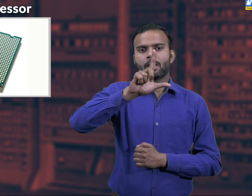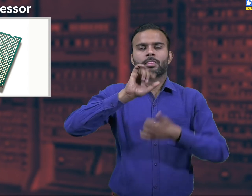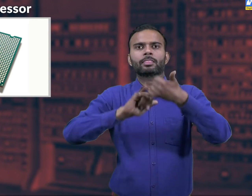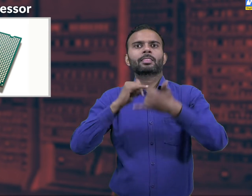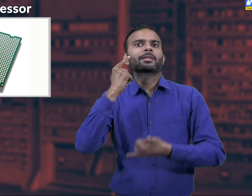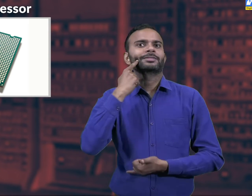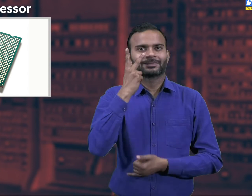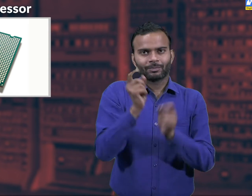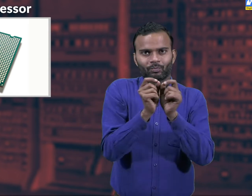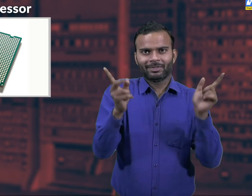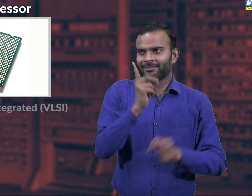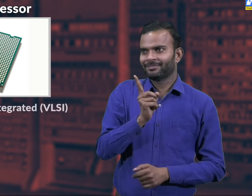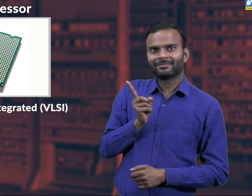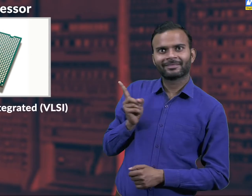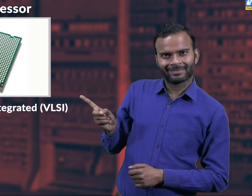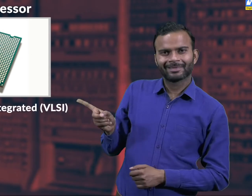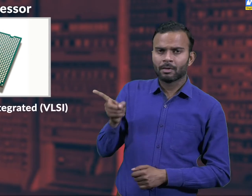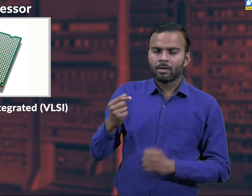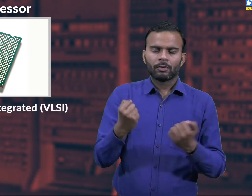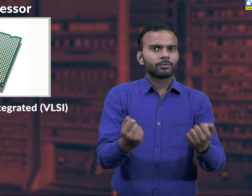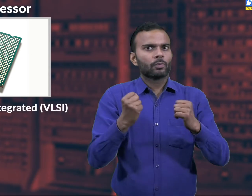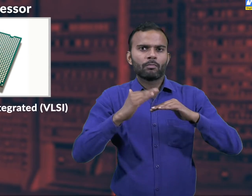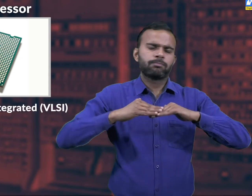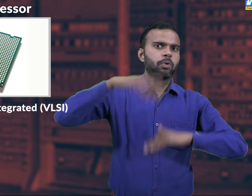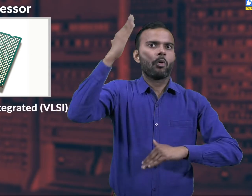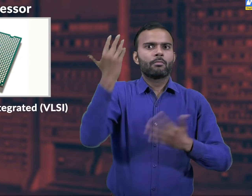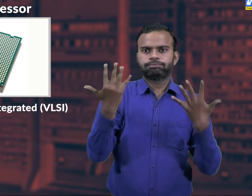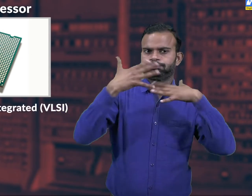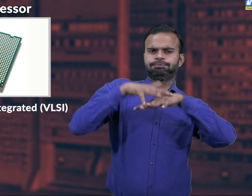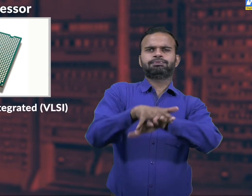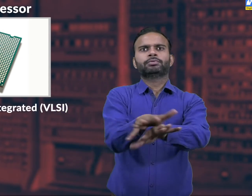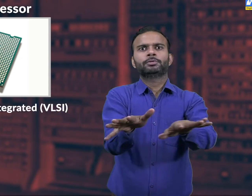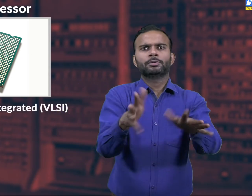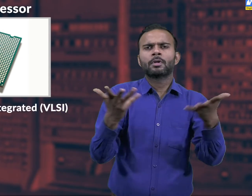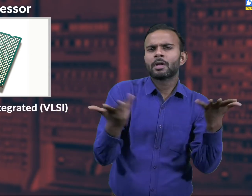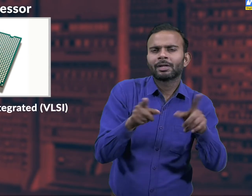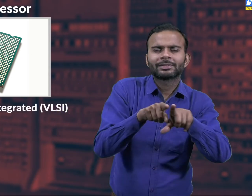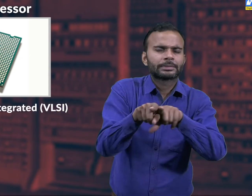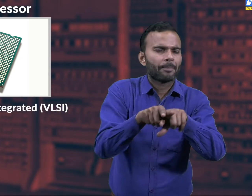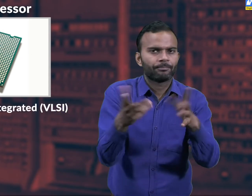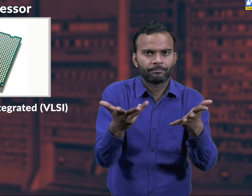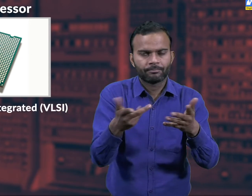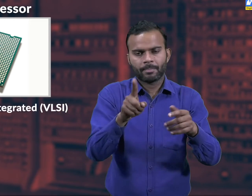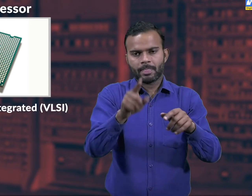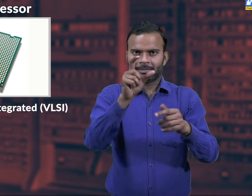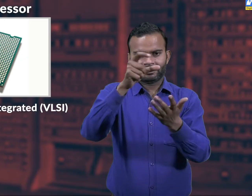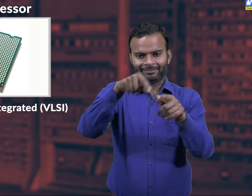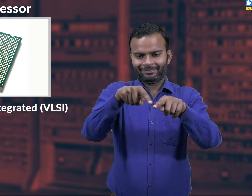scale integrated technology. In the motherboard, we place the VLSI